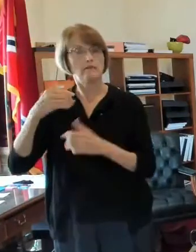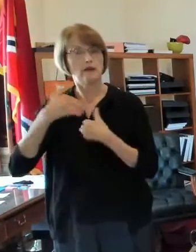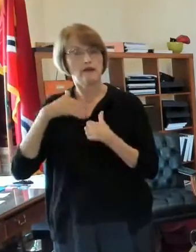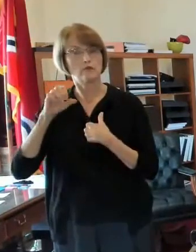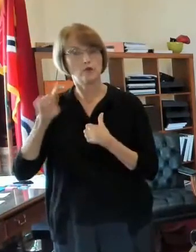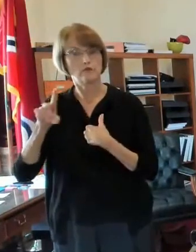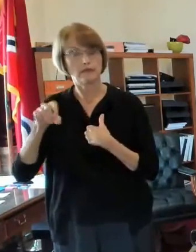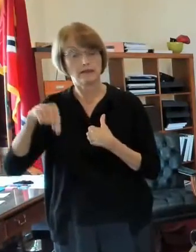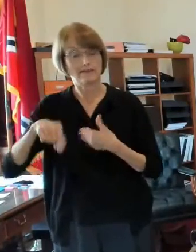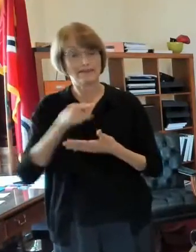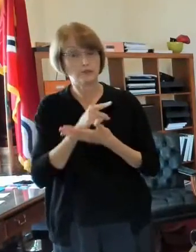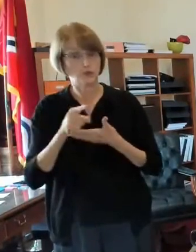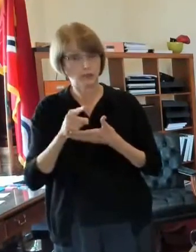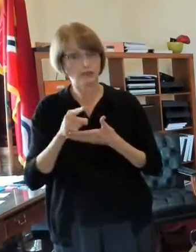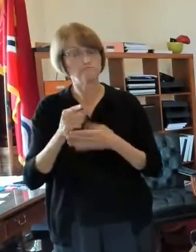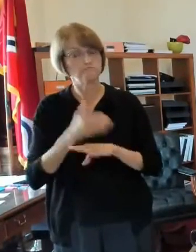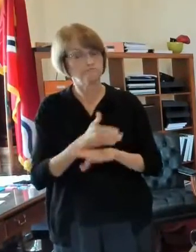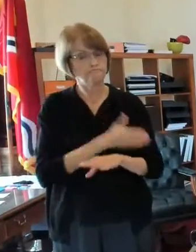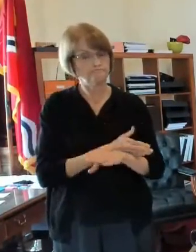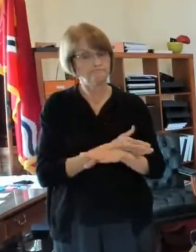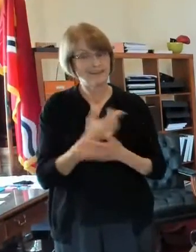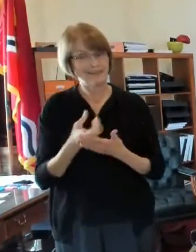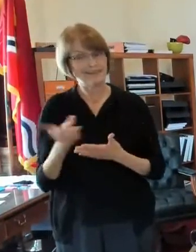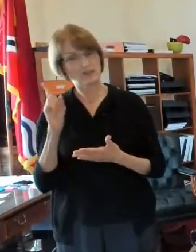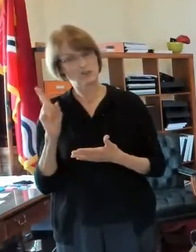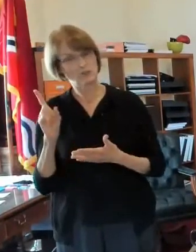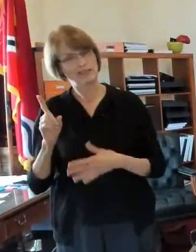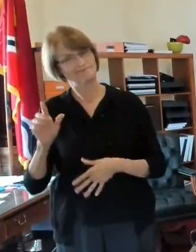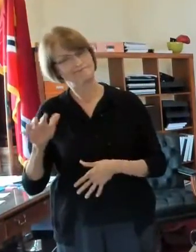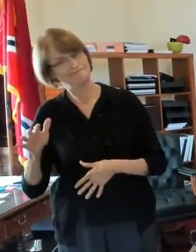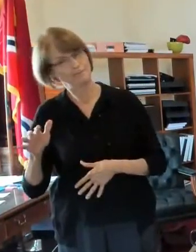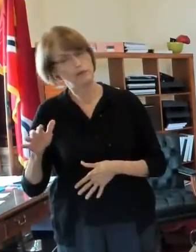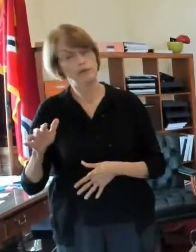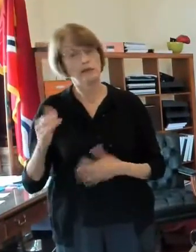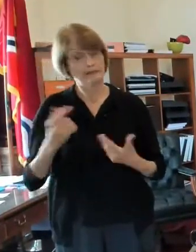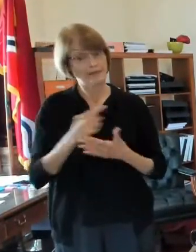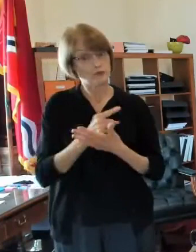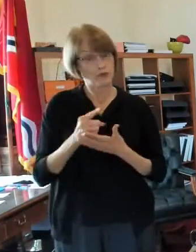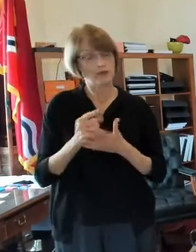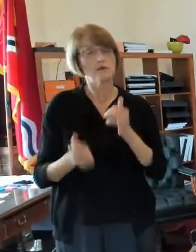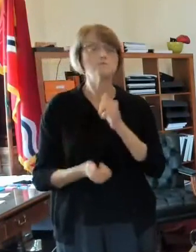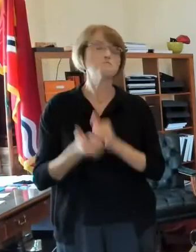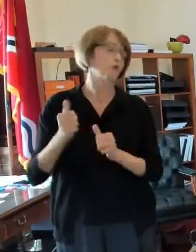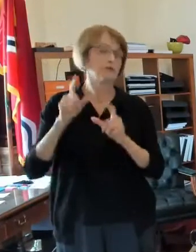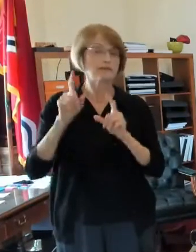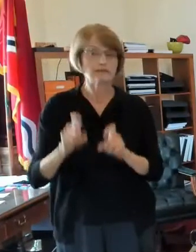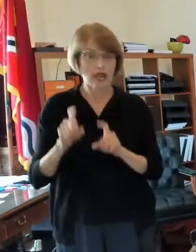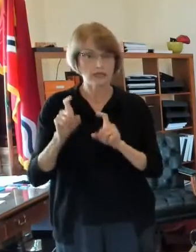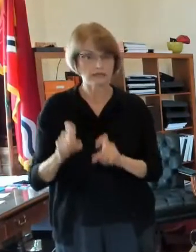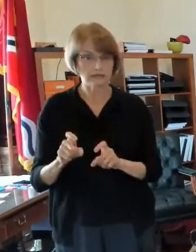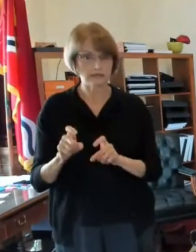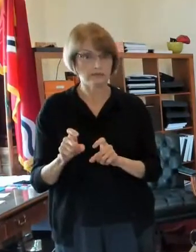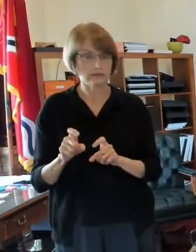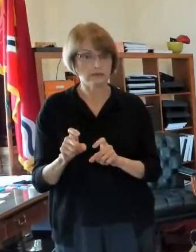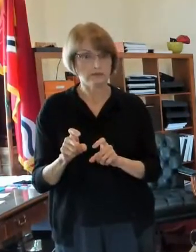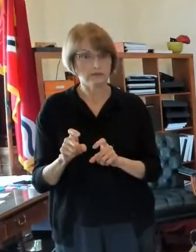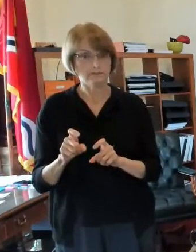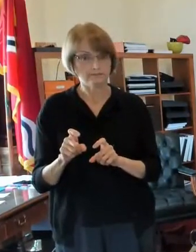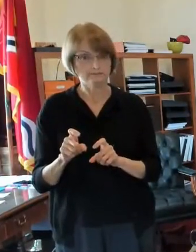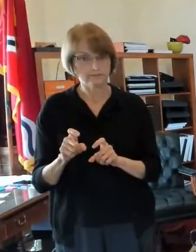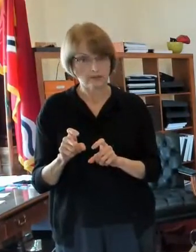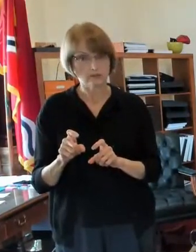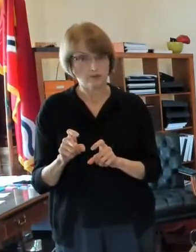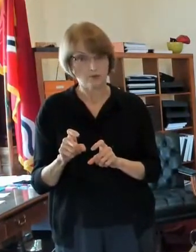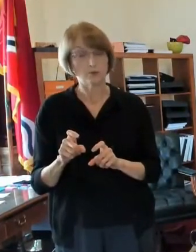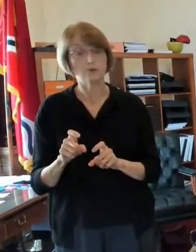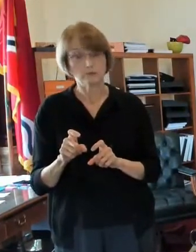looks a little better than the prior week in that most of the tests are within a